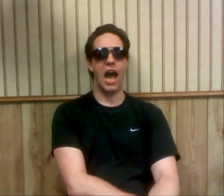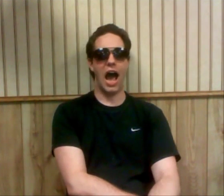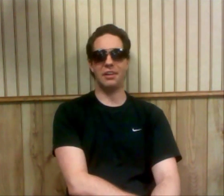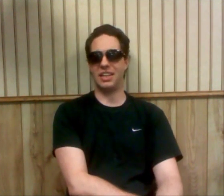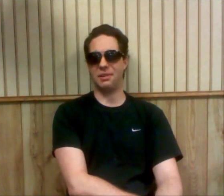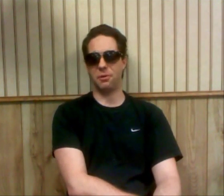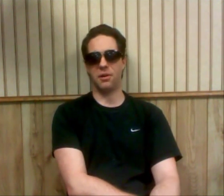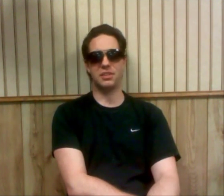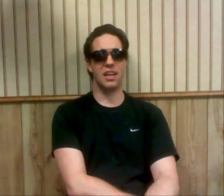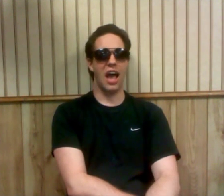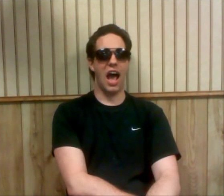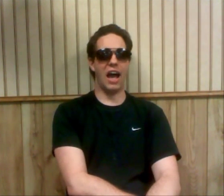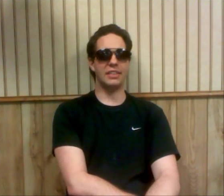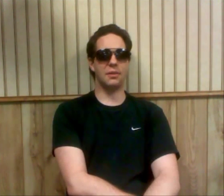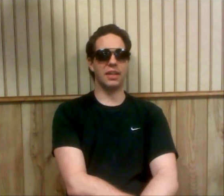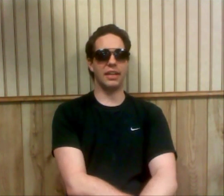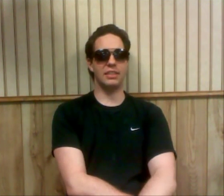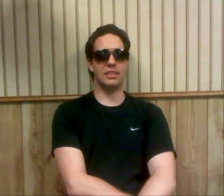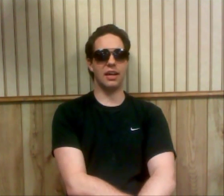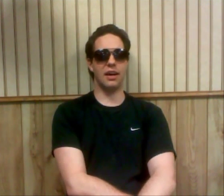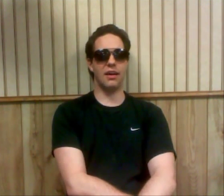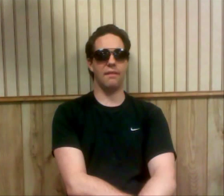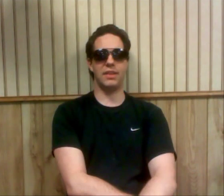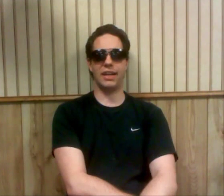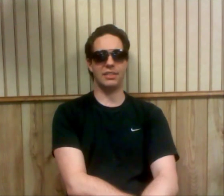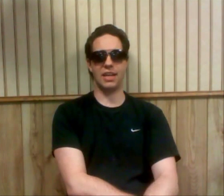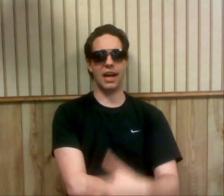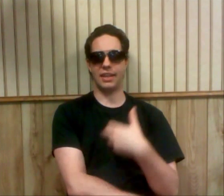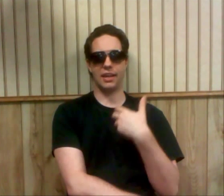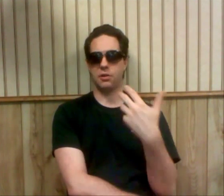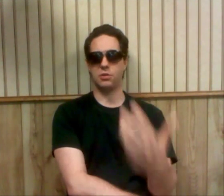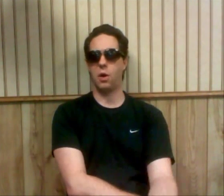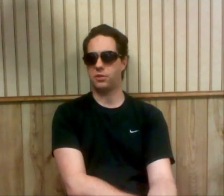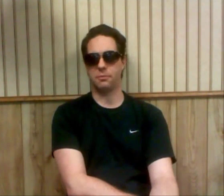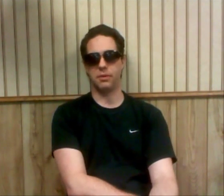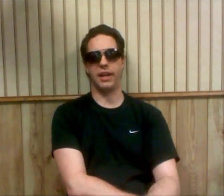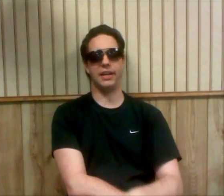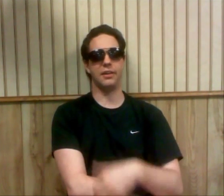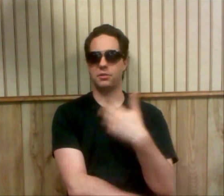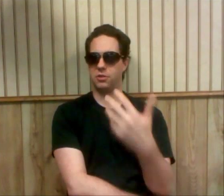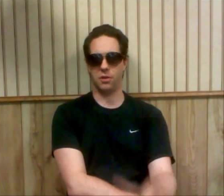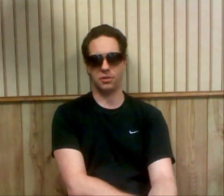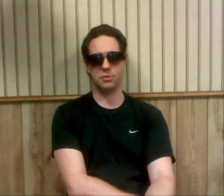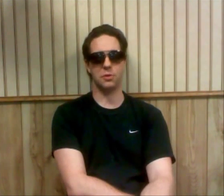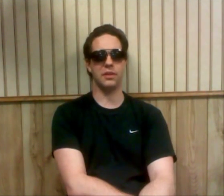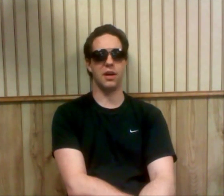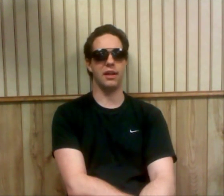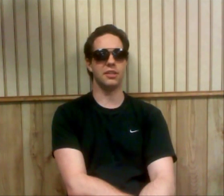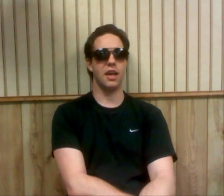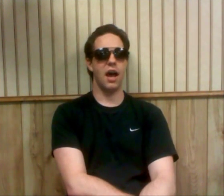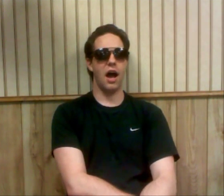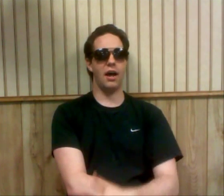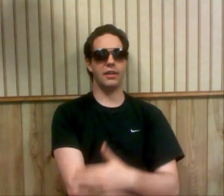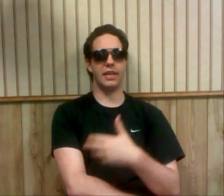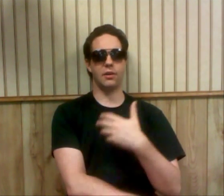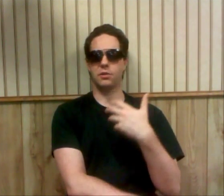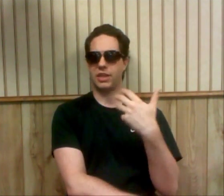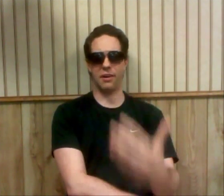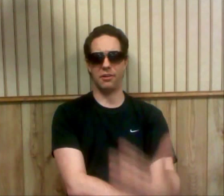I don't think it works. I don't think it, like I said, I think it hurts long-term planning. It hurts long-term storylines. It hurts character